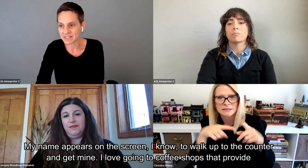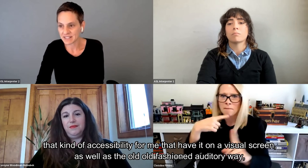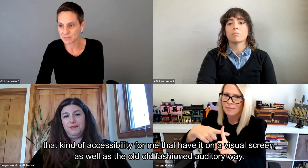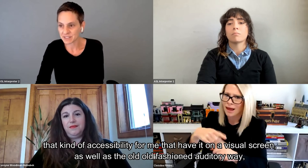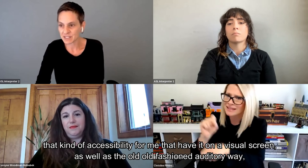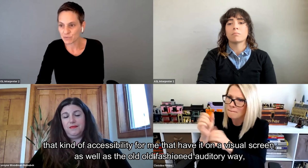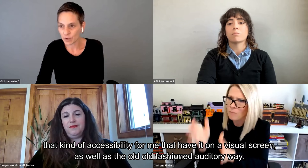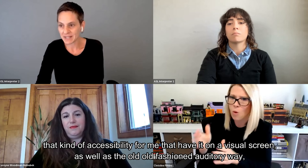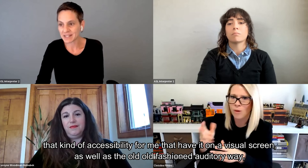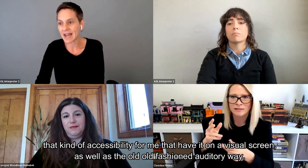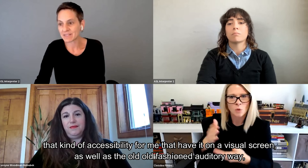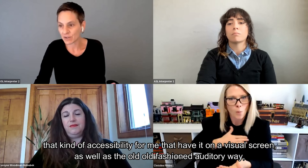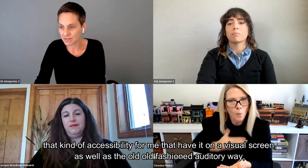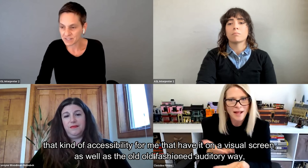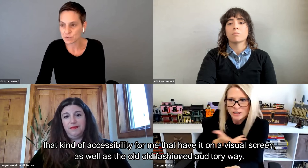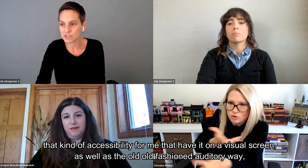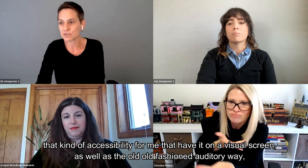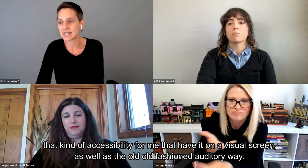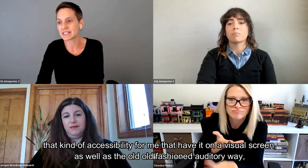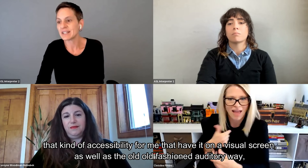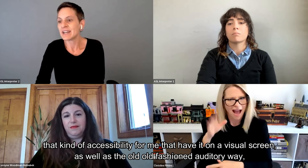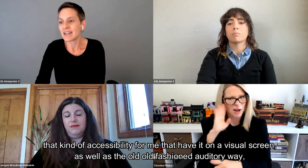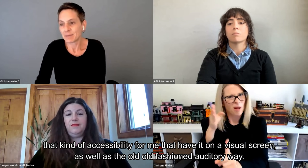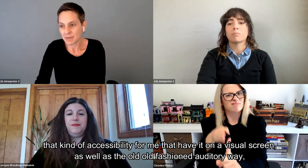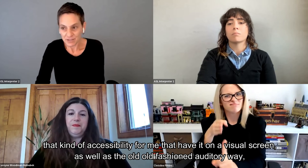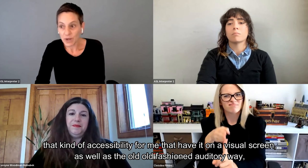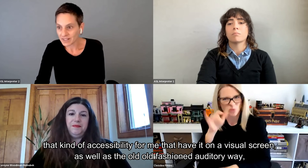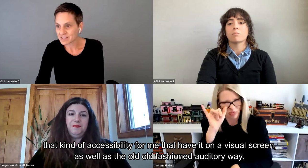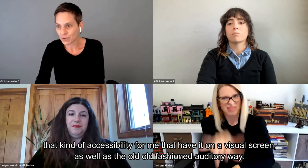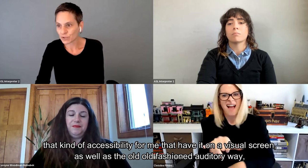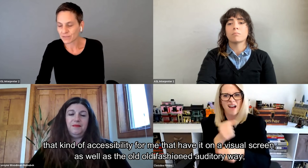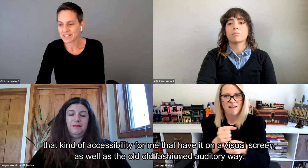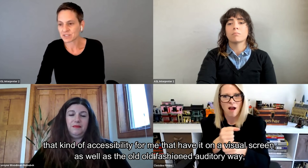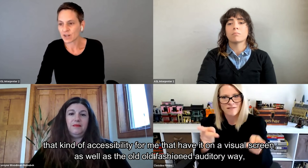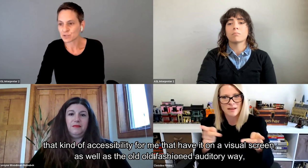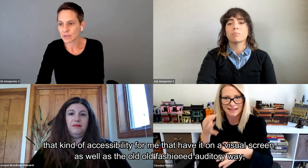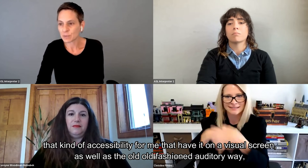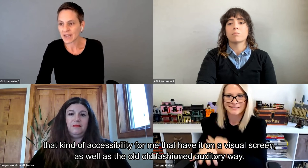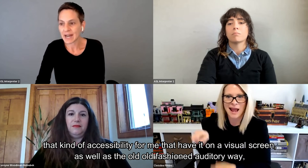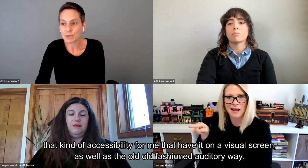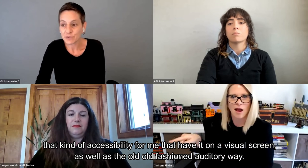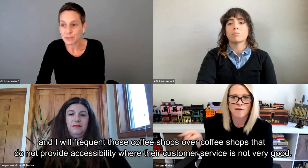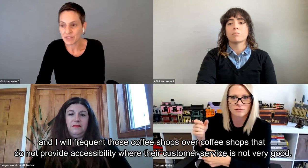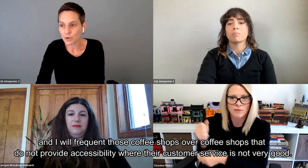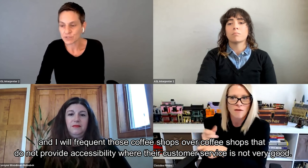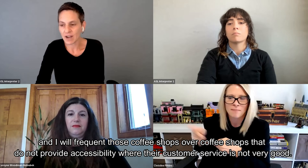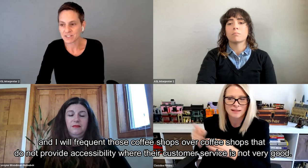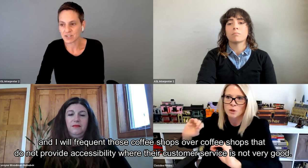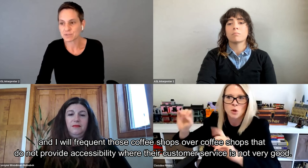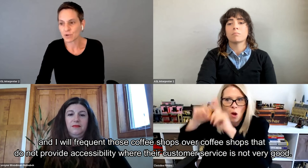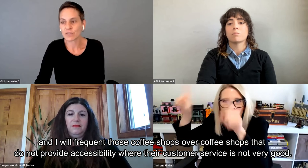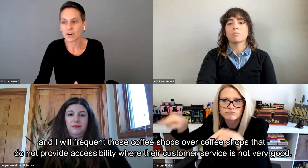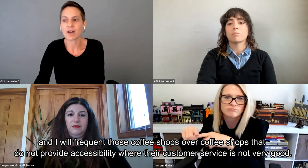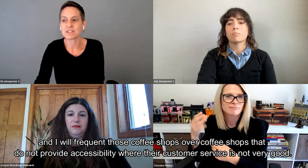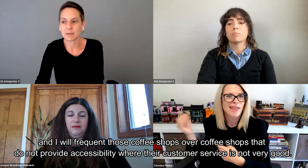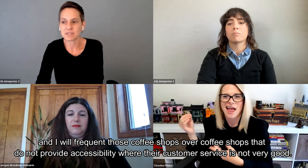that kind of accessibility for me, that have it on a visual screen, as well as the old, old-fashioned auditory way. And I will frequent those coffee